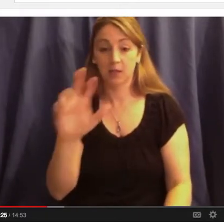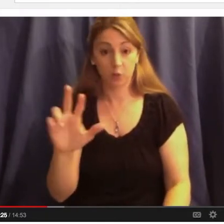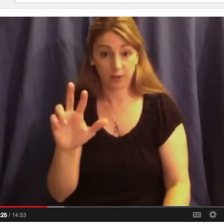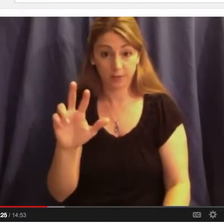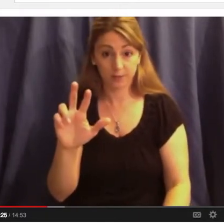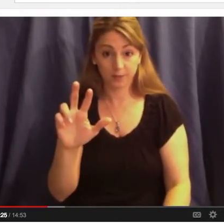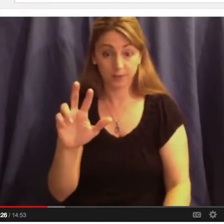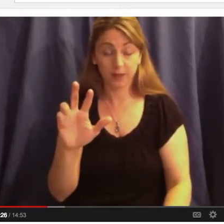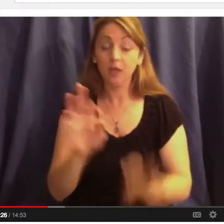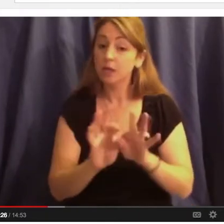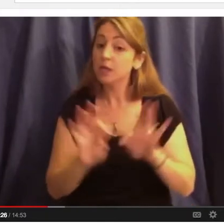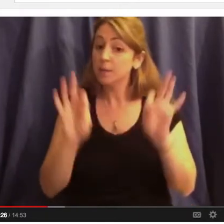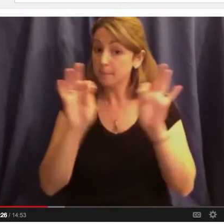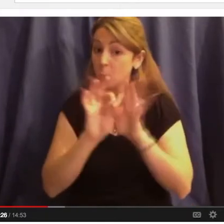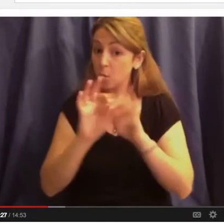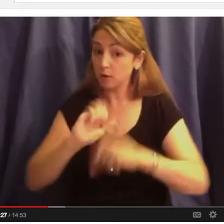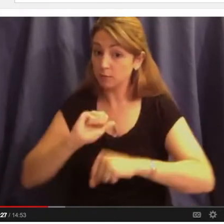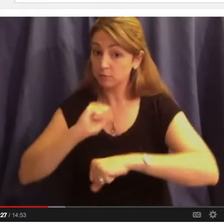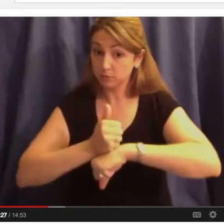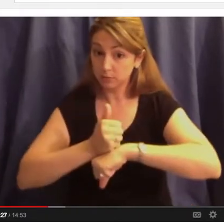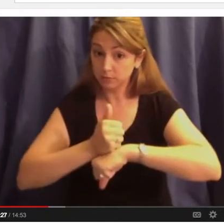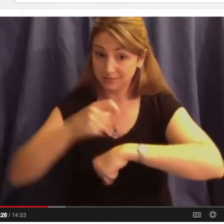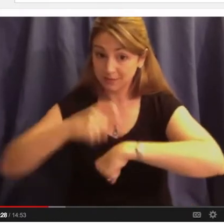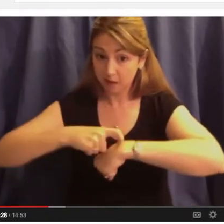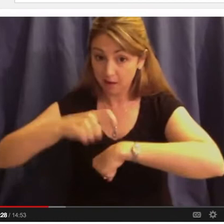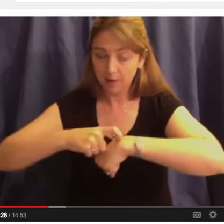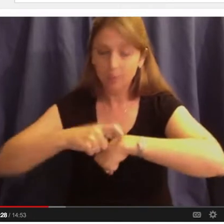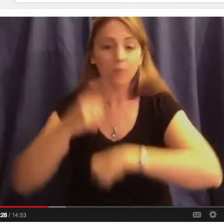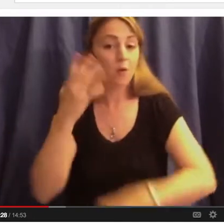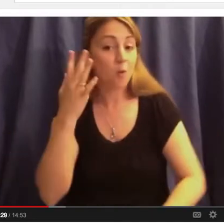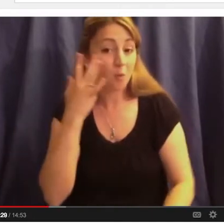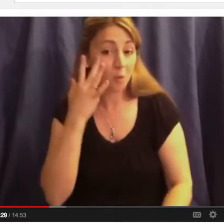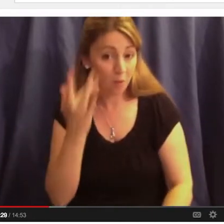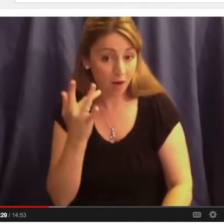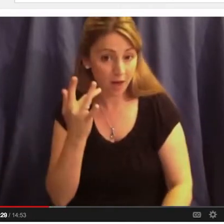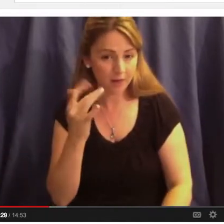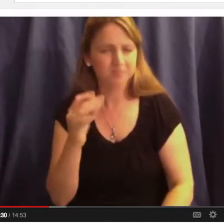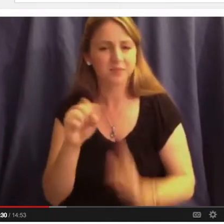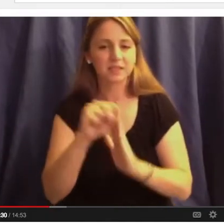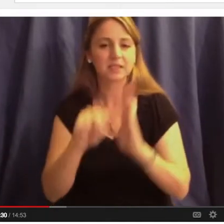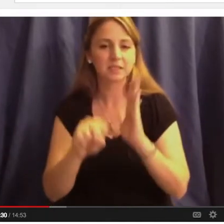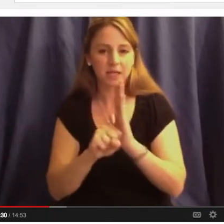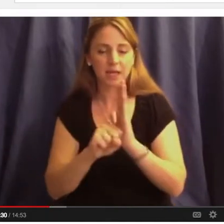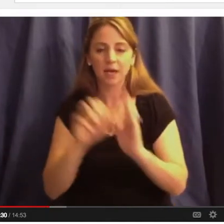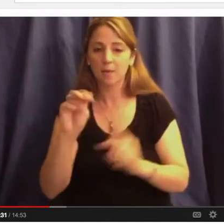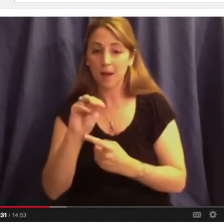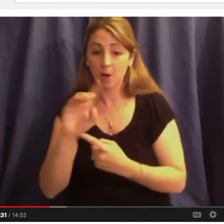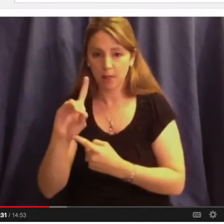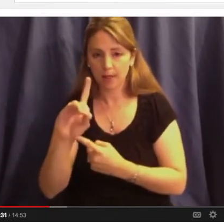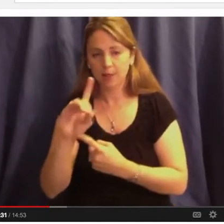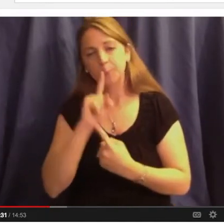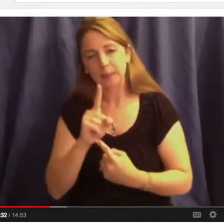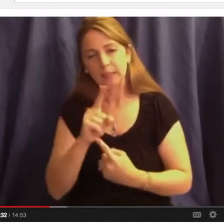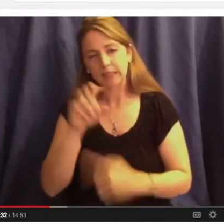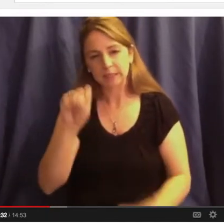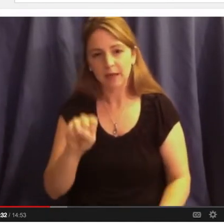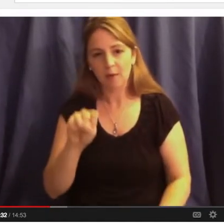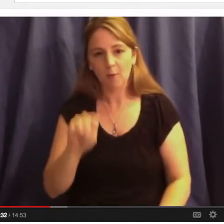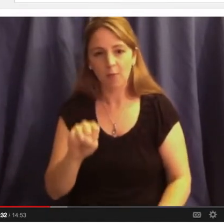institutional founding especially important is that Maryland is the South, as you know, and